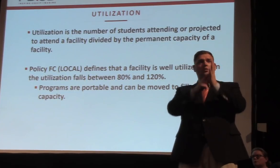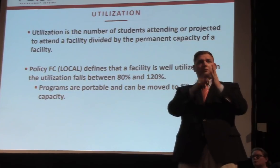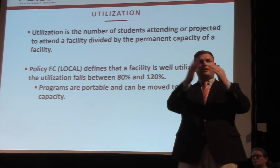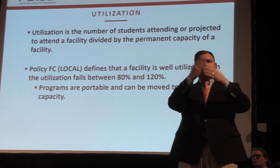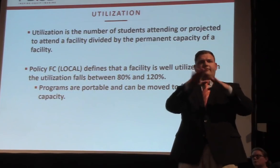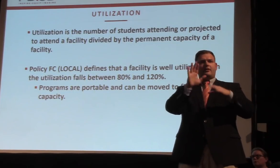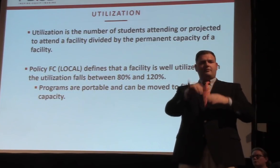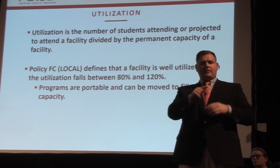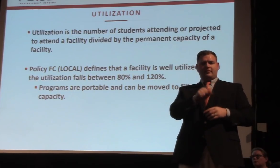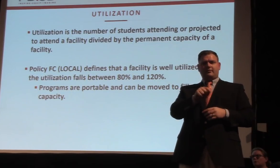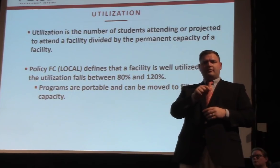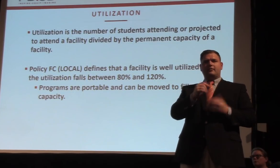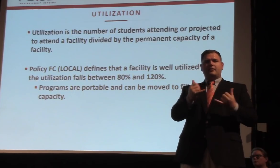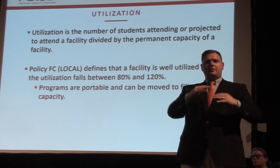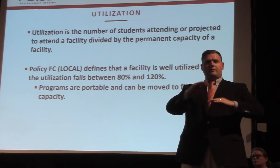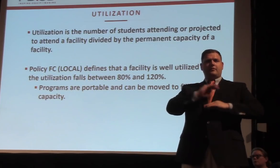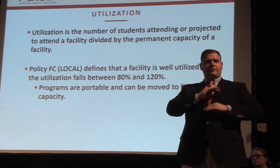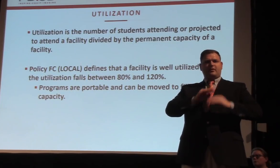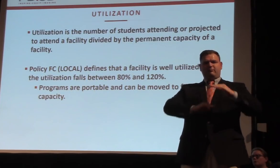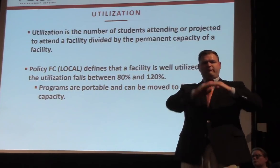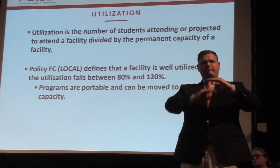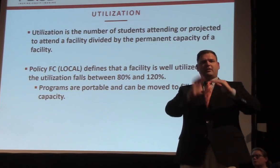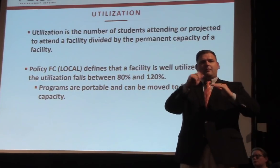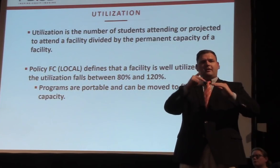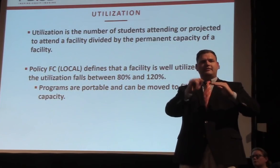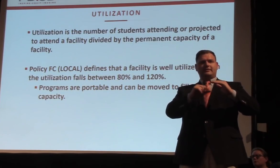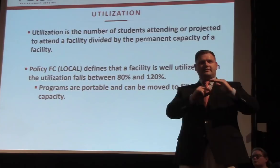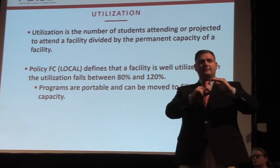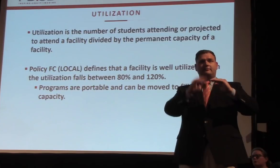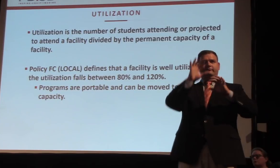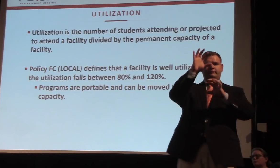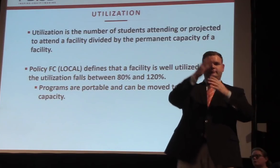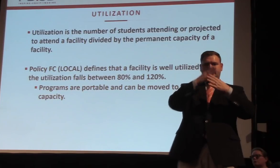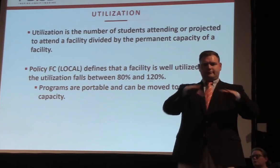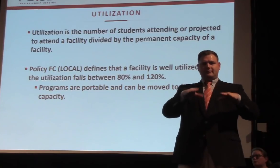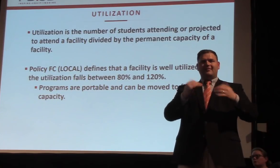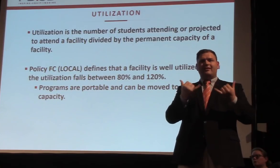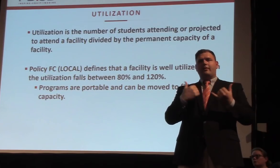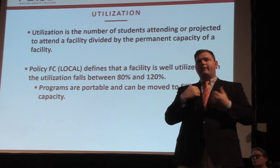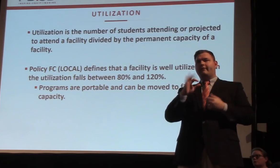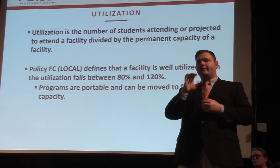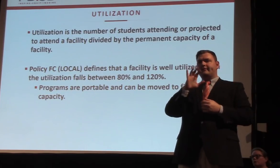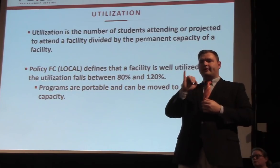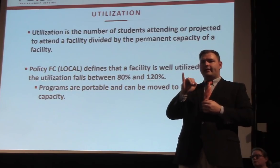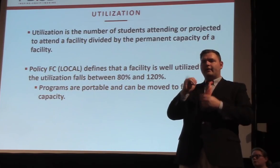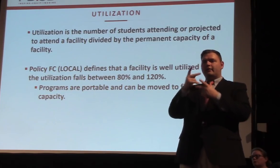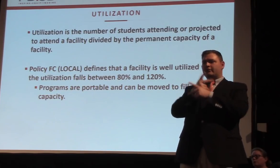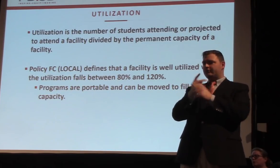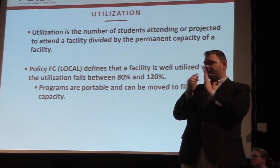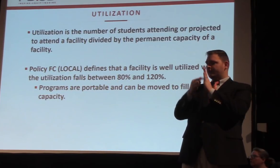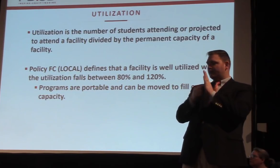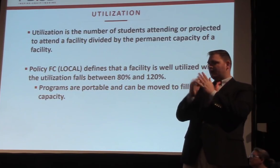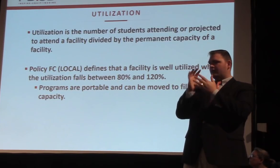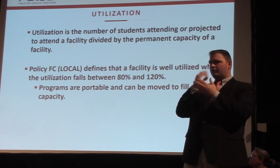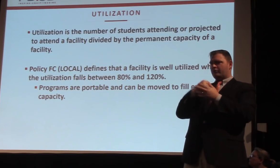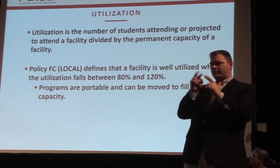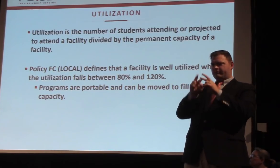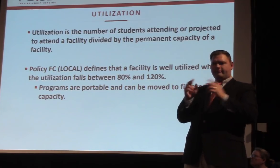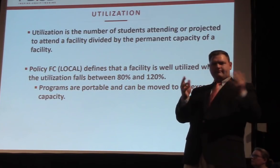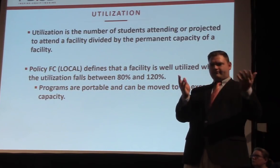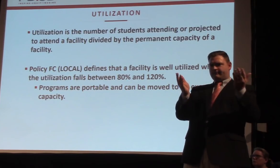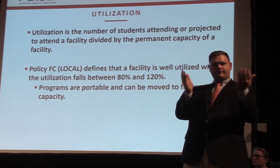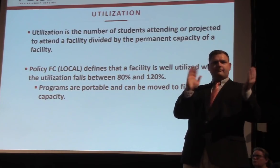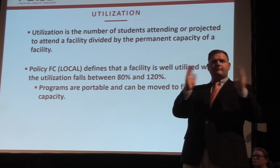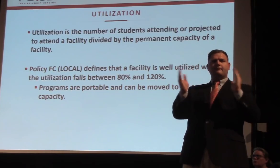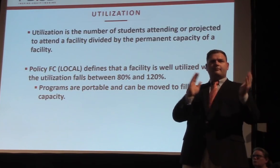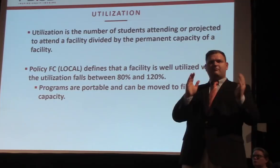have our FC local policy that kind of guides our thresholds of well-utilized between that 80 and 120%. We also do